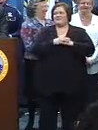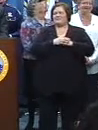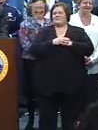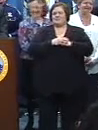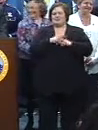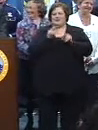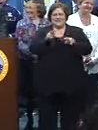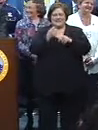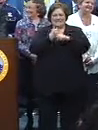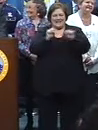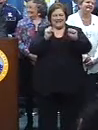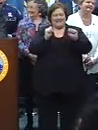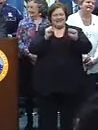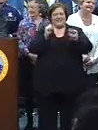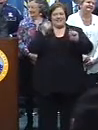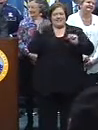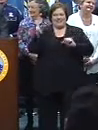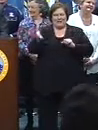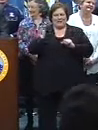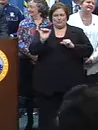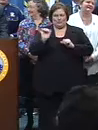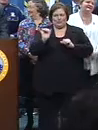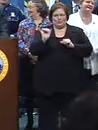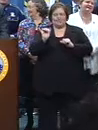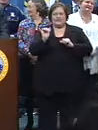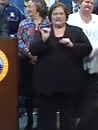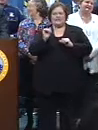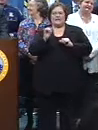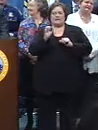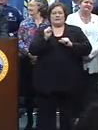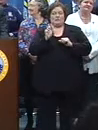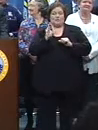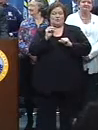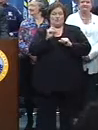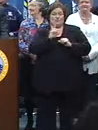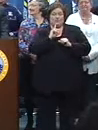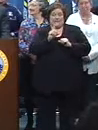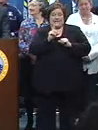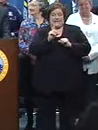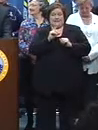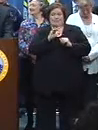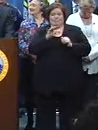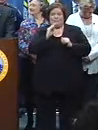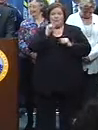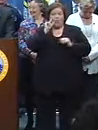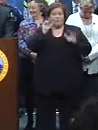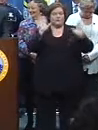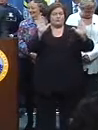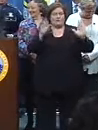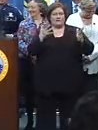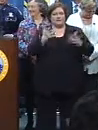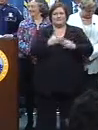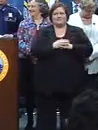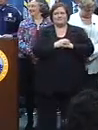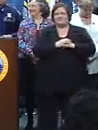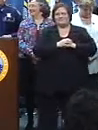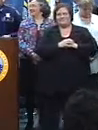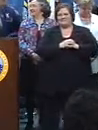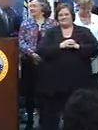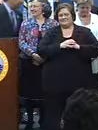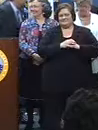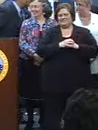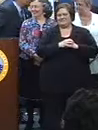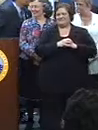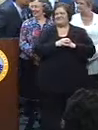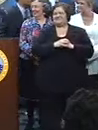Providing safety and security there. So, all in all, Mardi Gras was great. That's